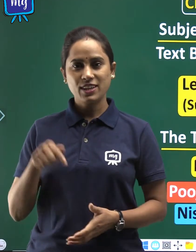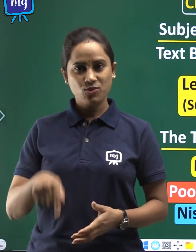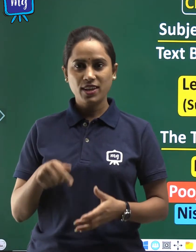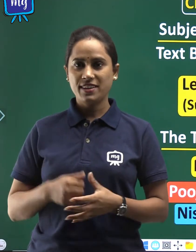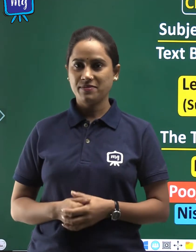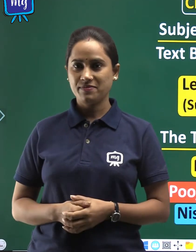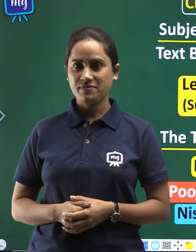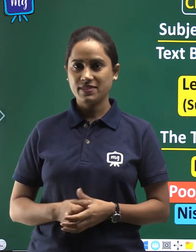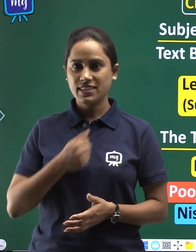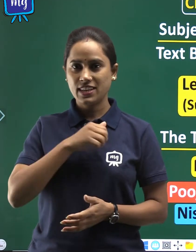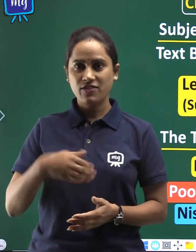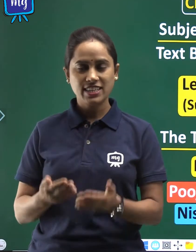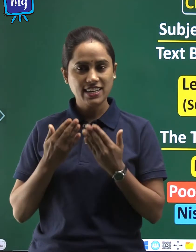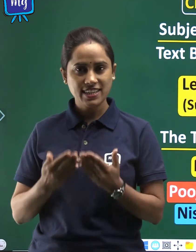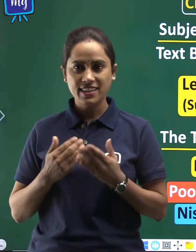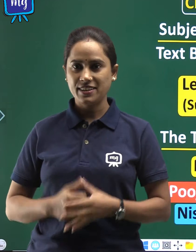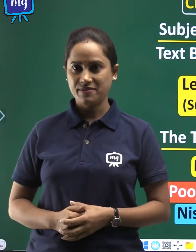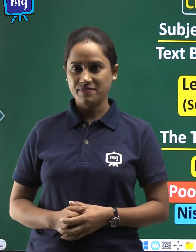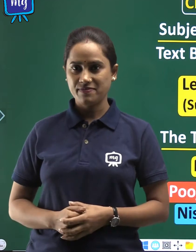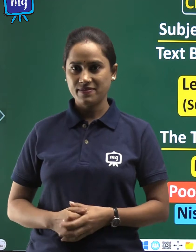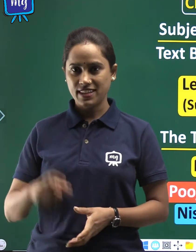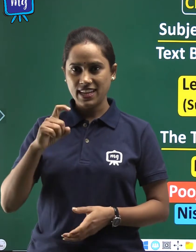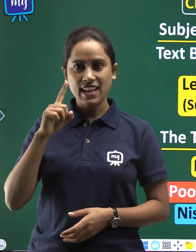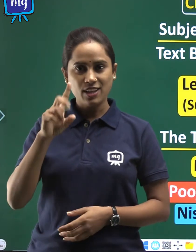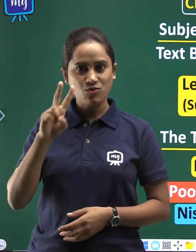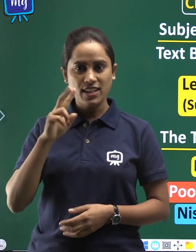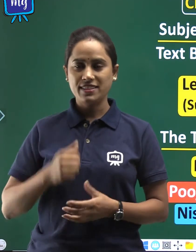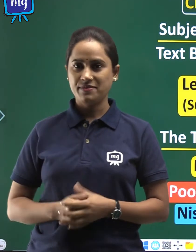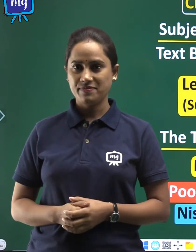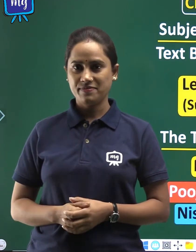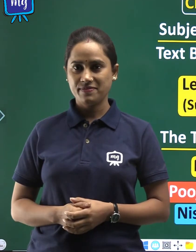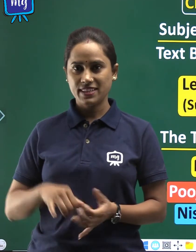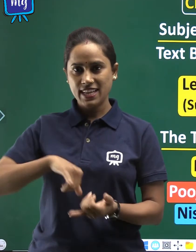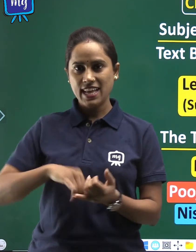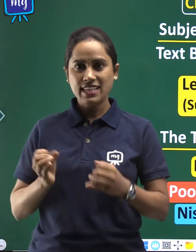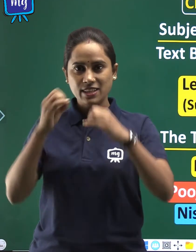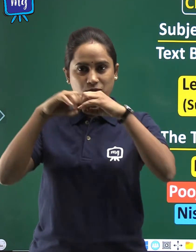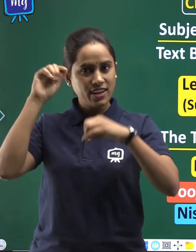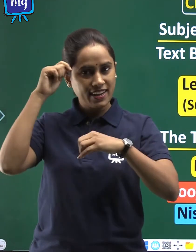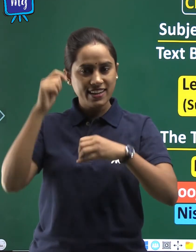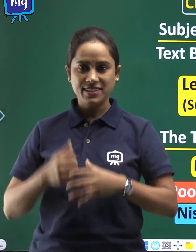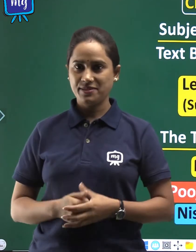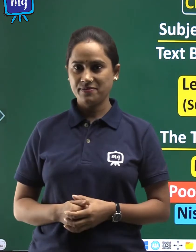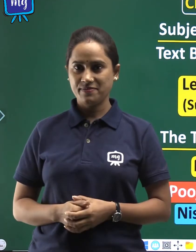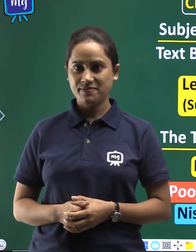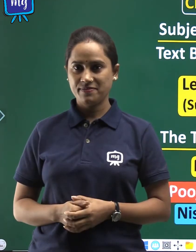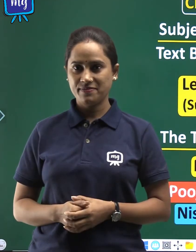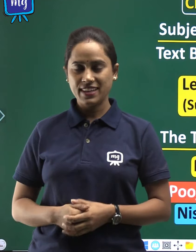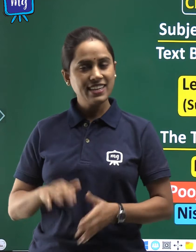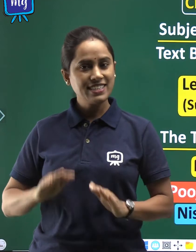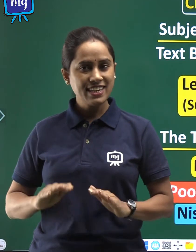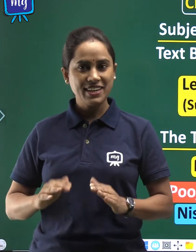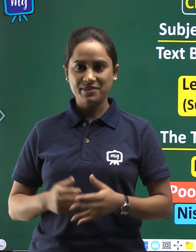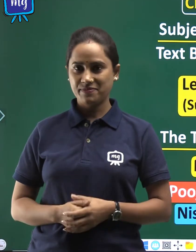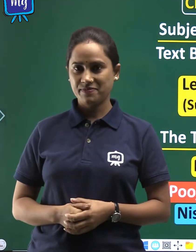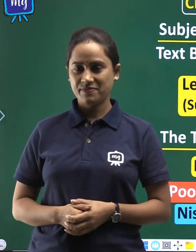Today we shall study class 12th subject English. Children,